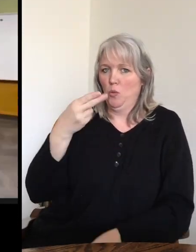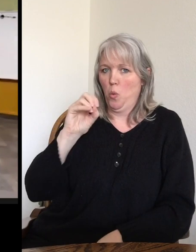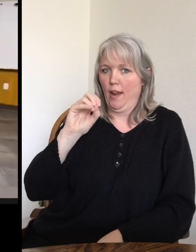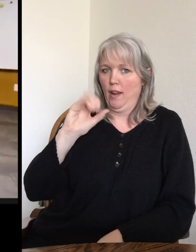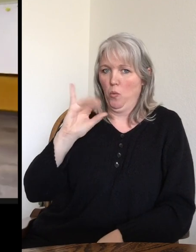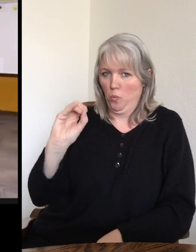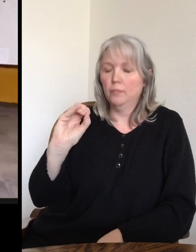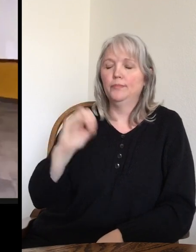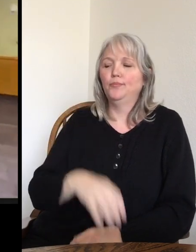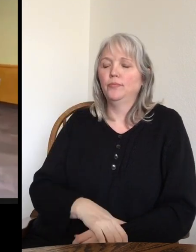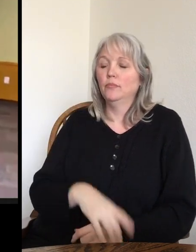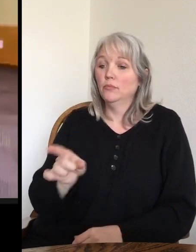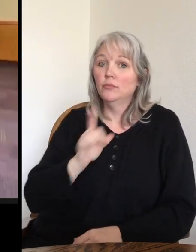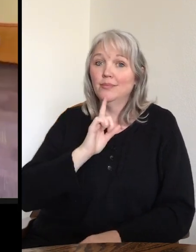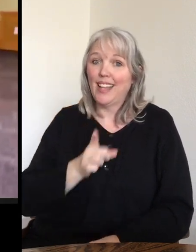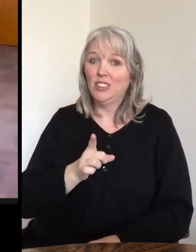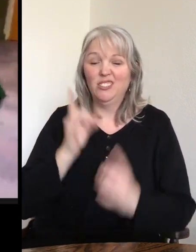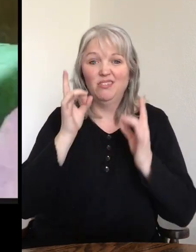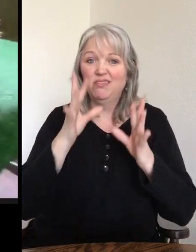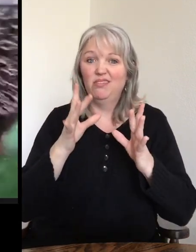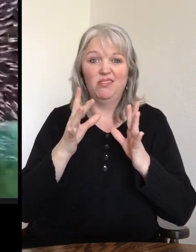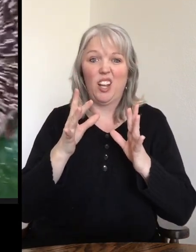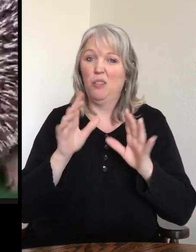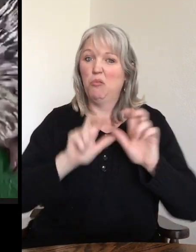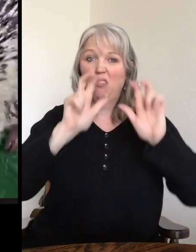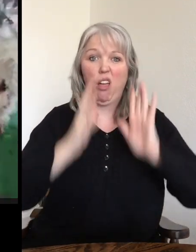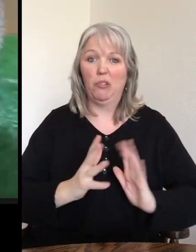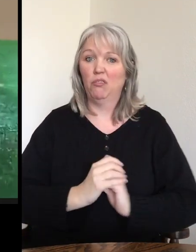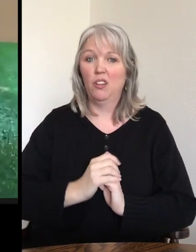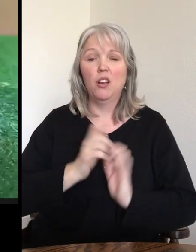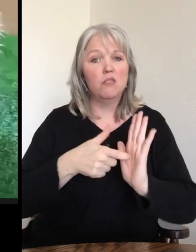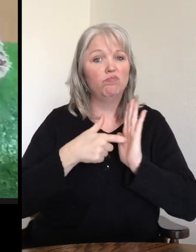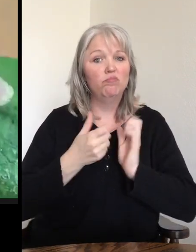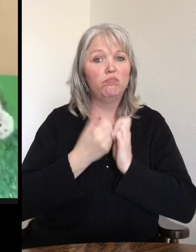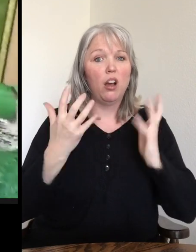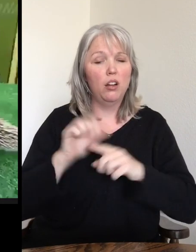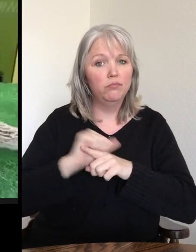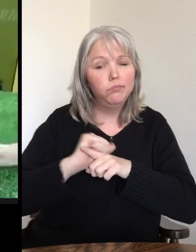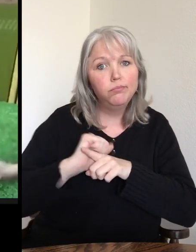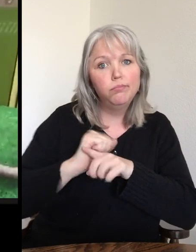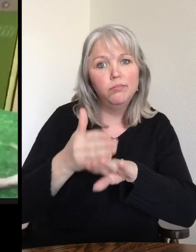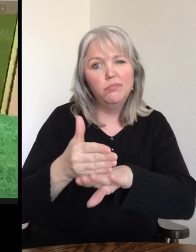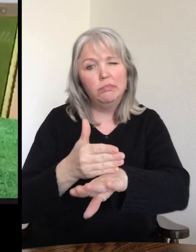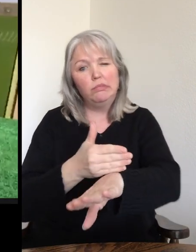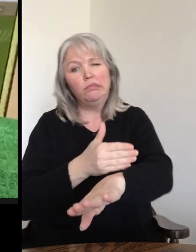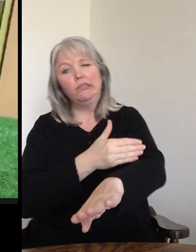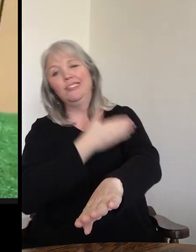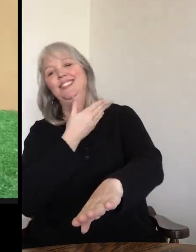in Ohio. And he actually was a terrible climber. And so it took a lot of practice for him to be as good at climbing as